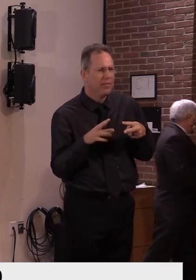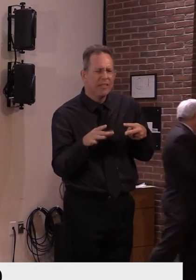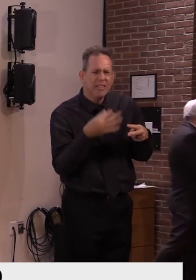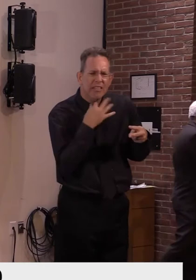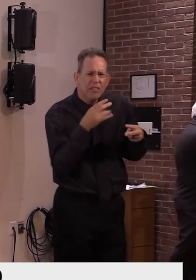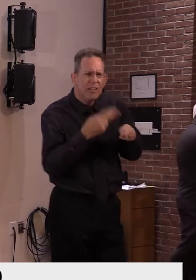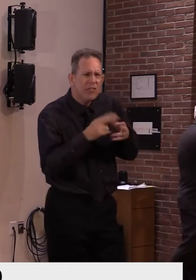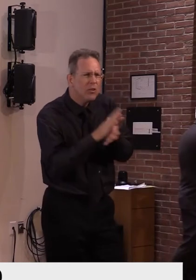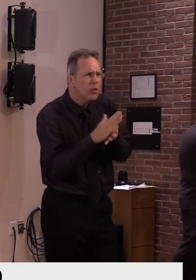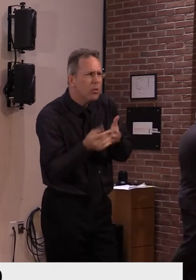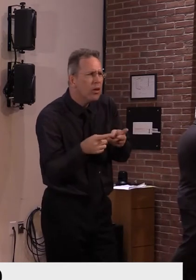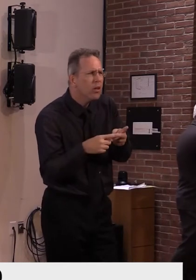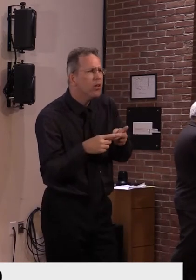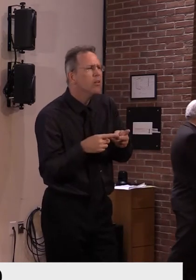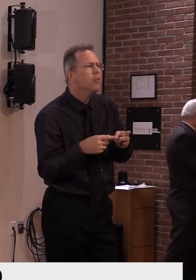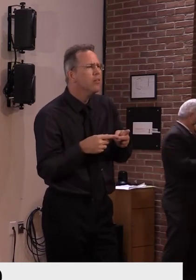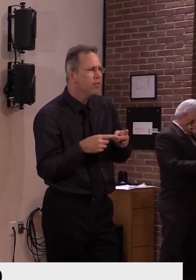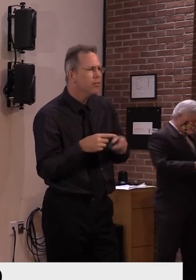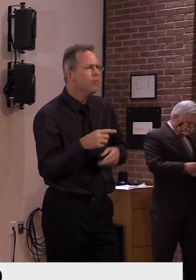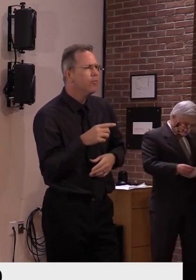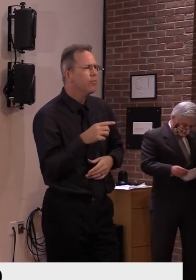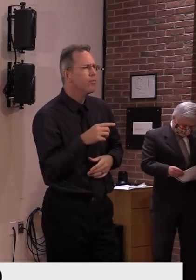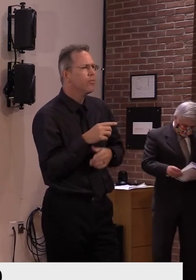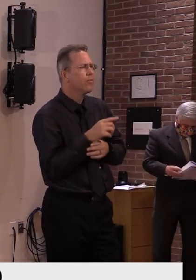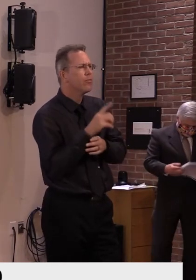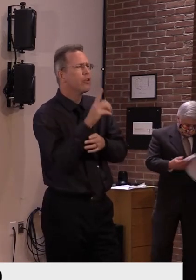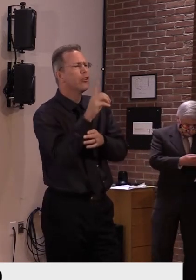Derby Elementary, up in Derby Line.